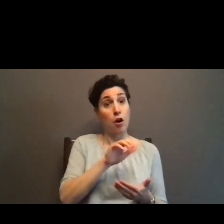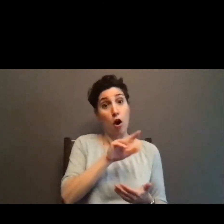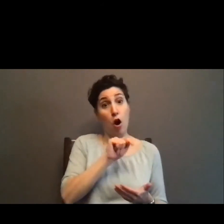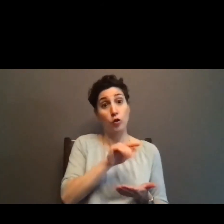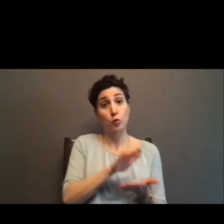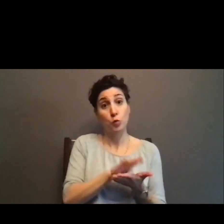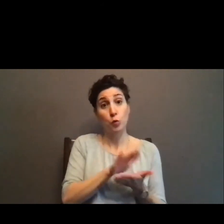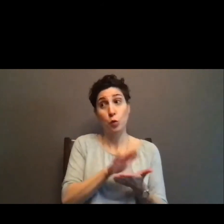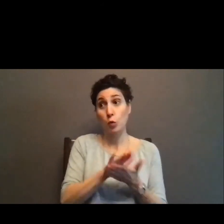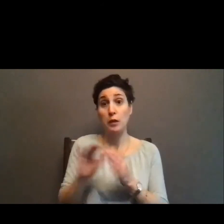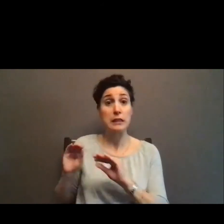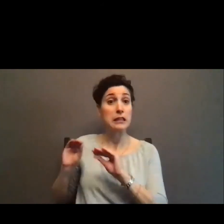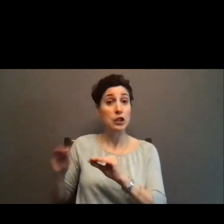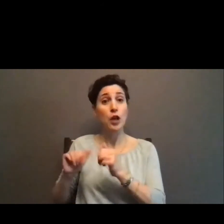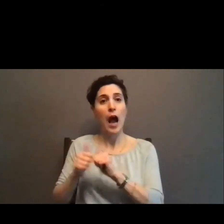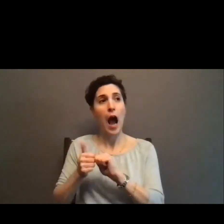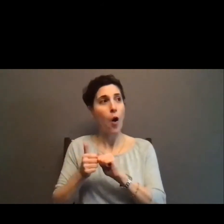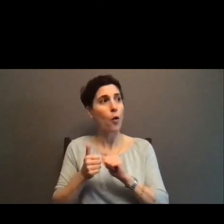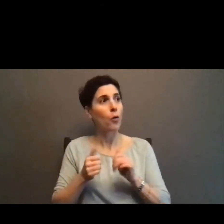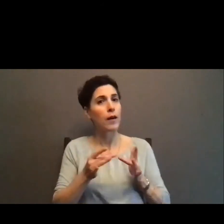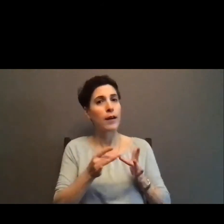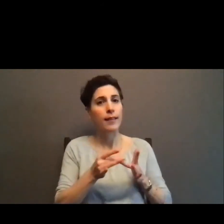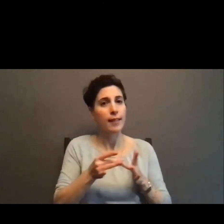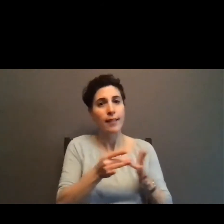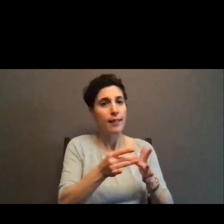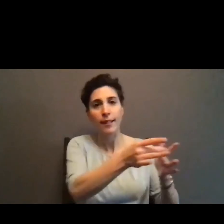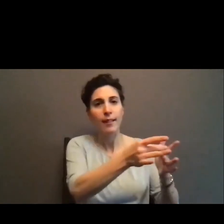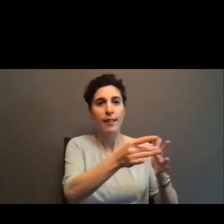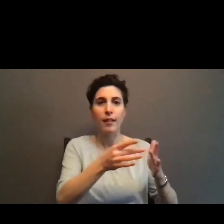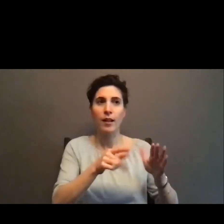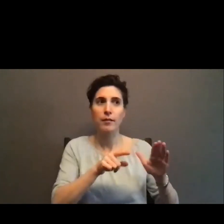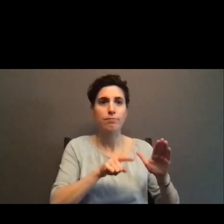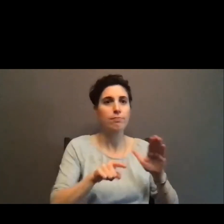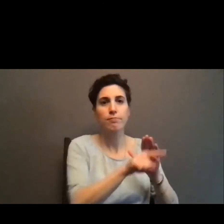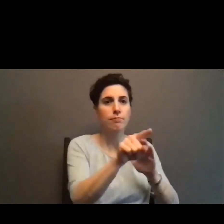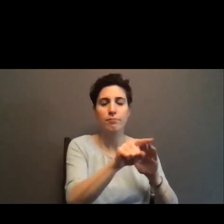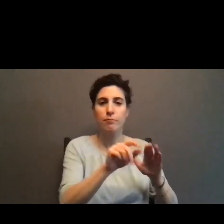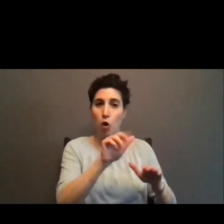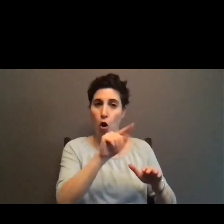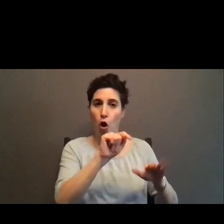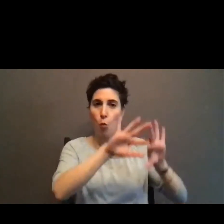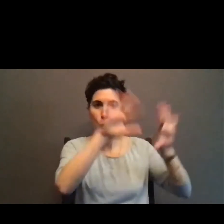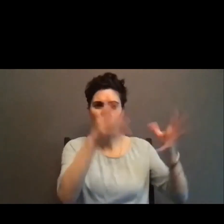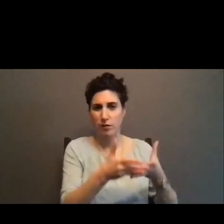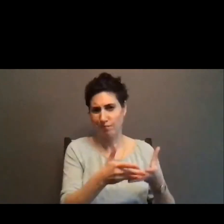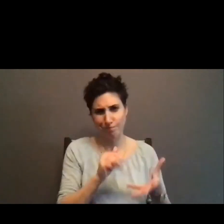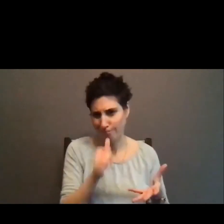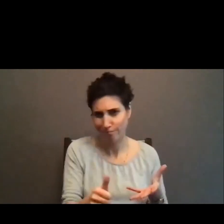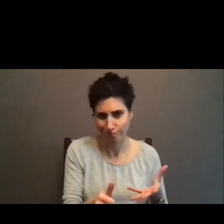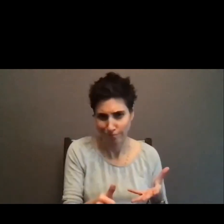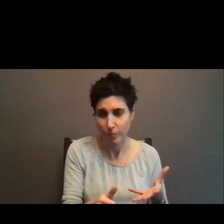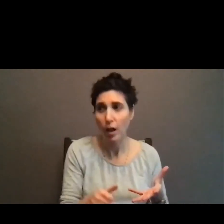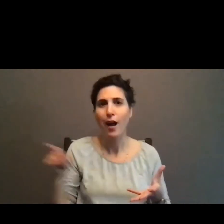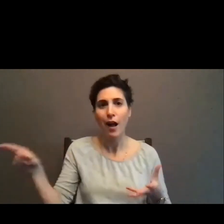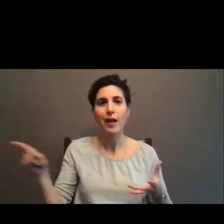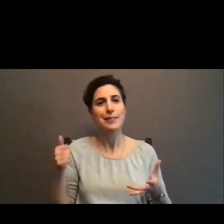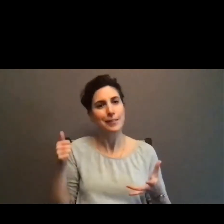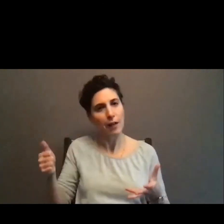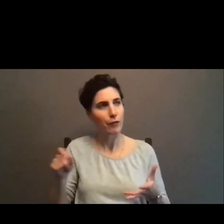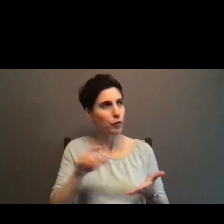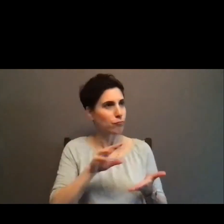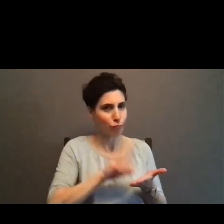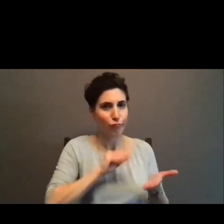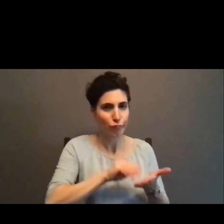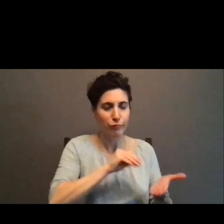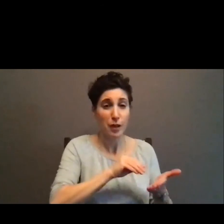the art sector and the art world, um, so that was something that people have to learn once they get into it, but as I said, when you add